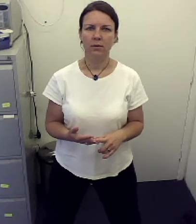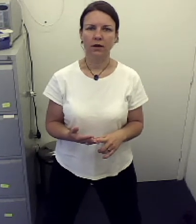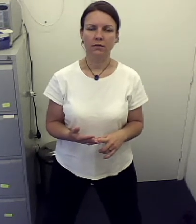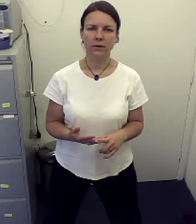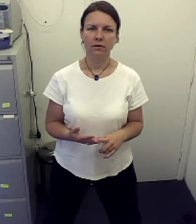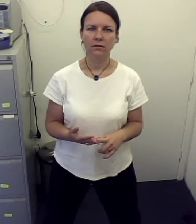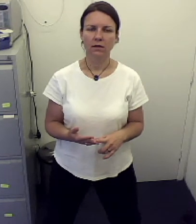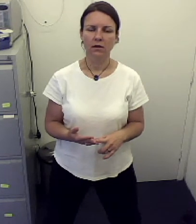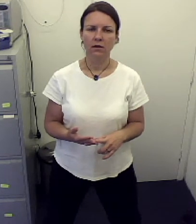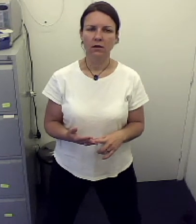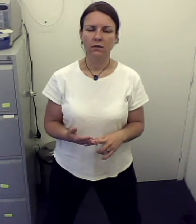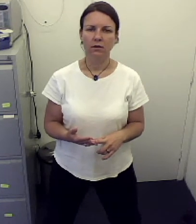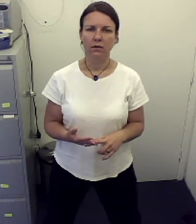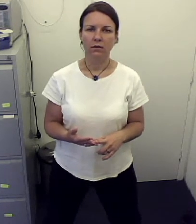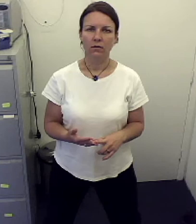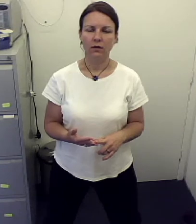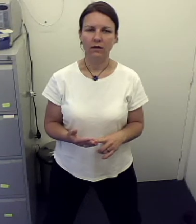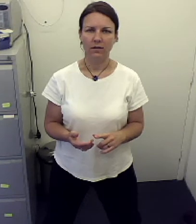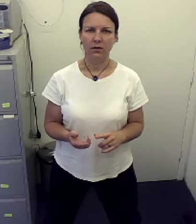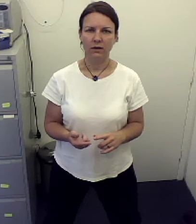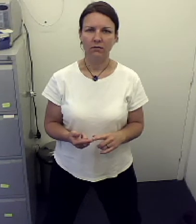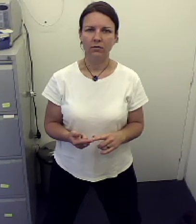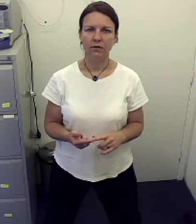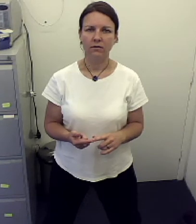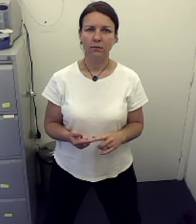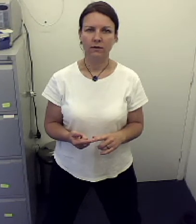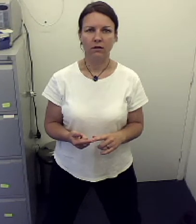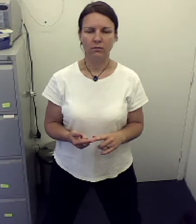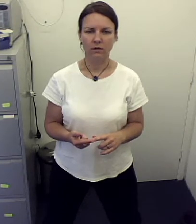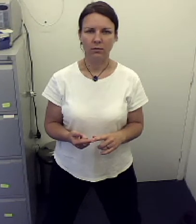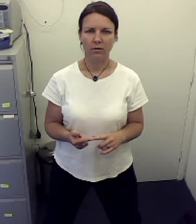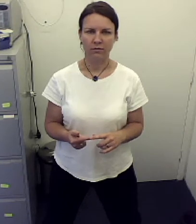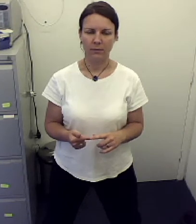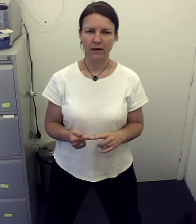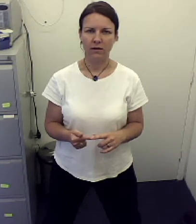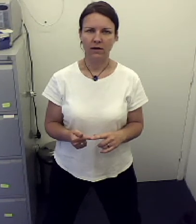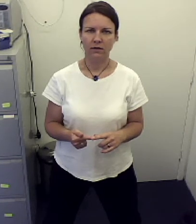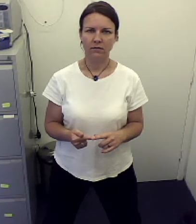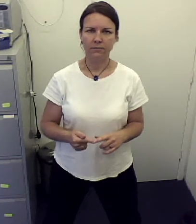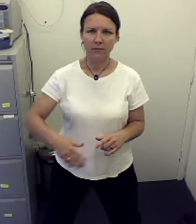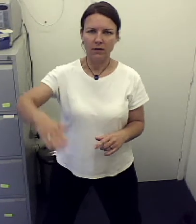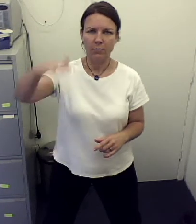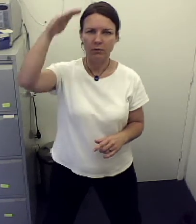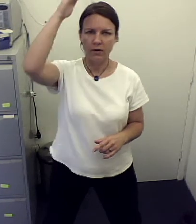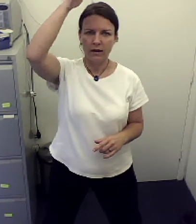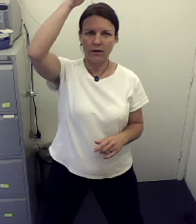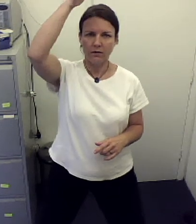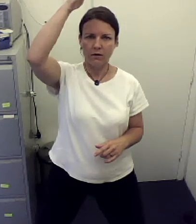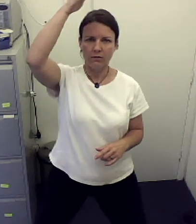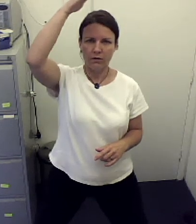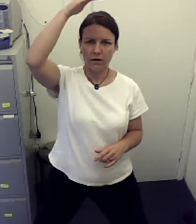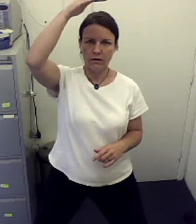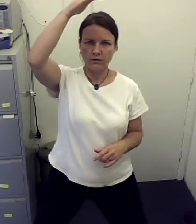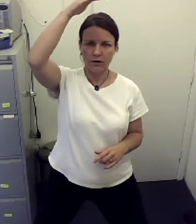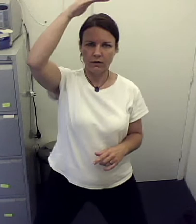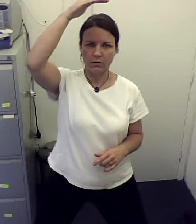my housemate. So I say her name first, Zoetha Holder, preferably out loud. Put one hand over crown chakra.